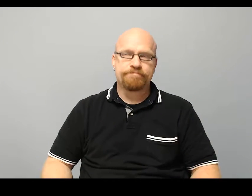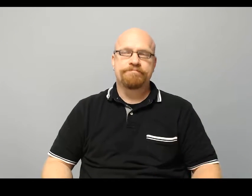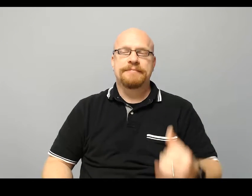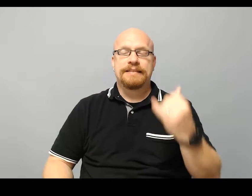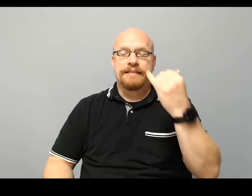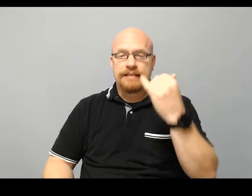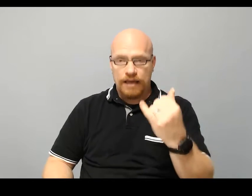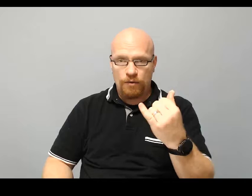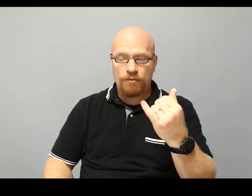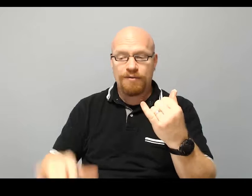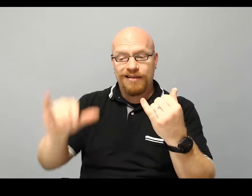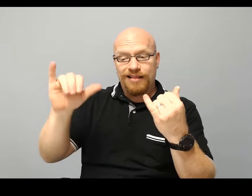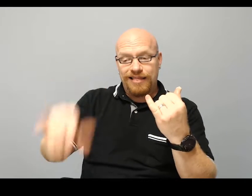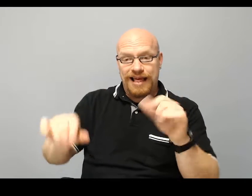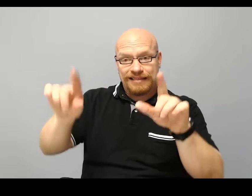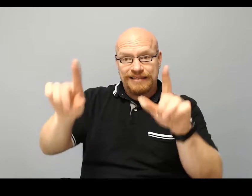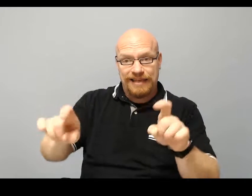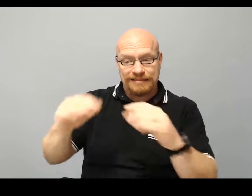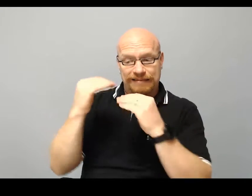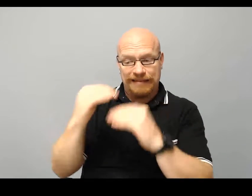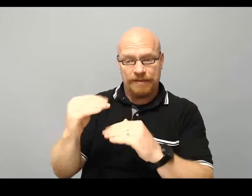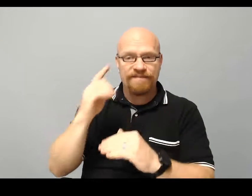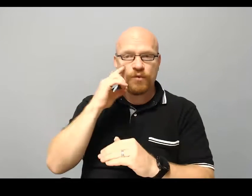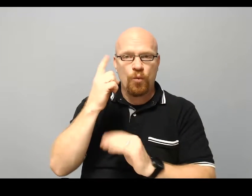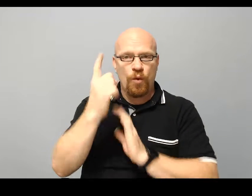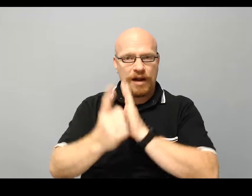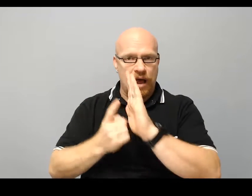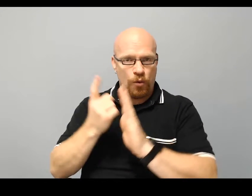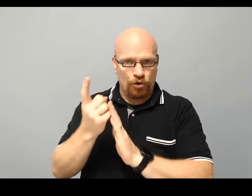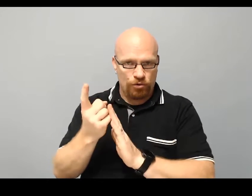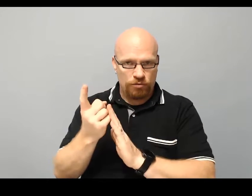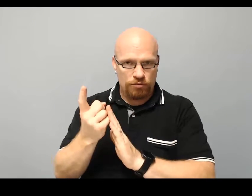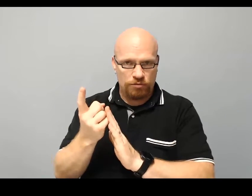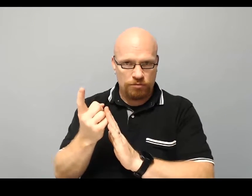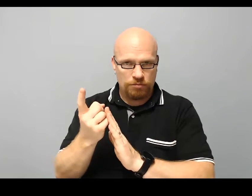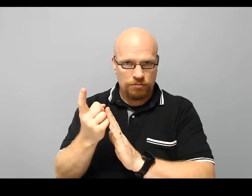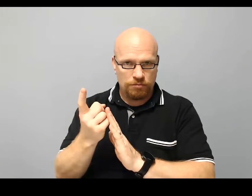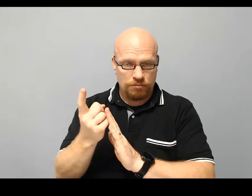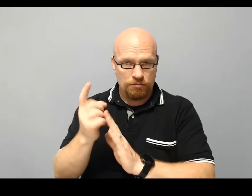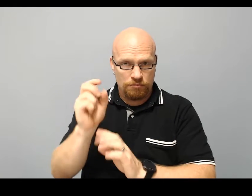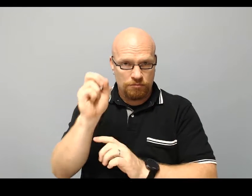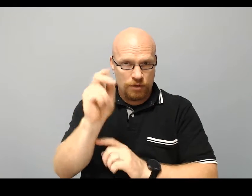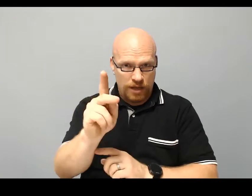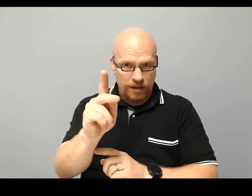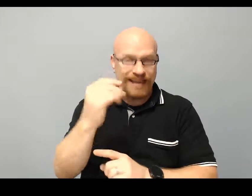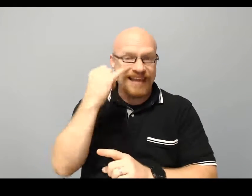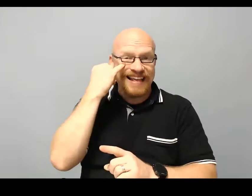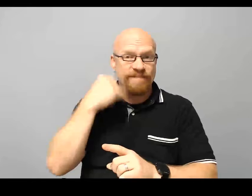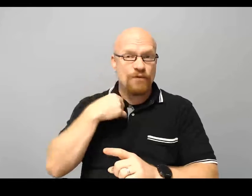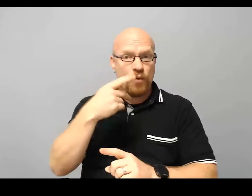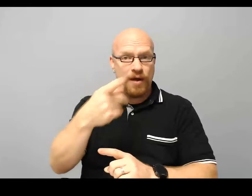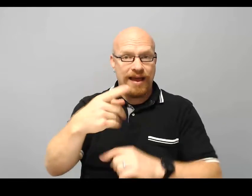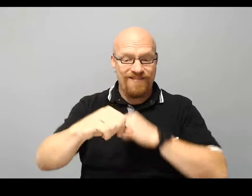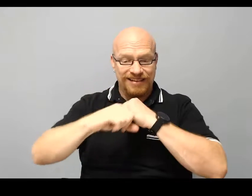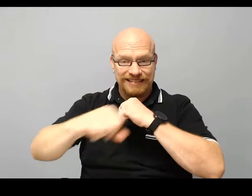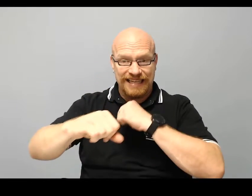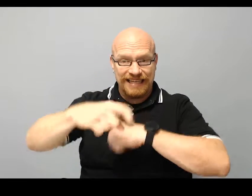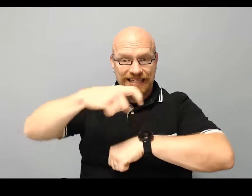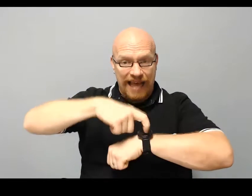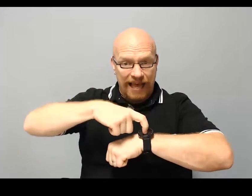Now, that test limits one hour. Okay? If you have extended time,